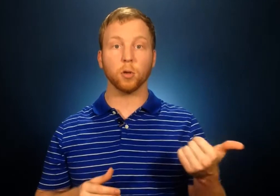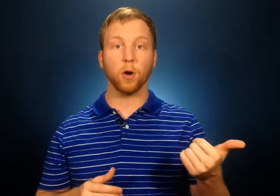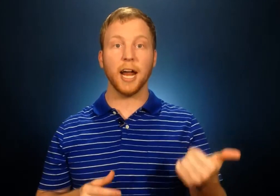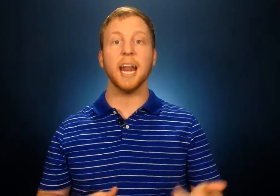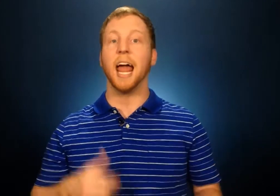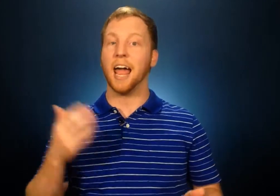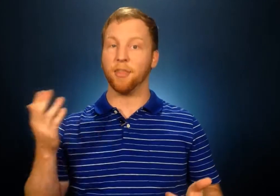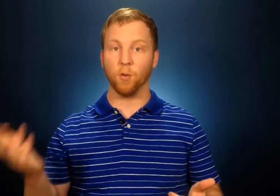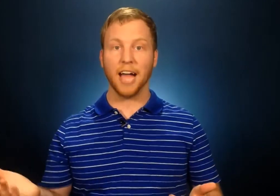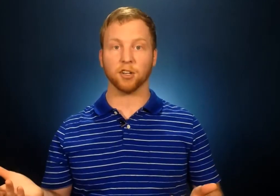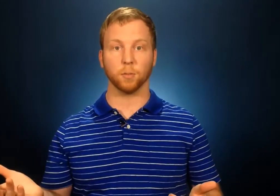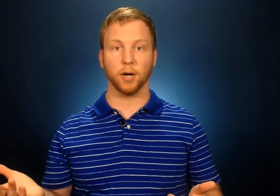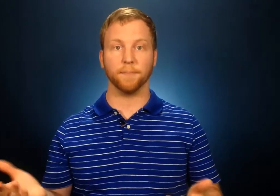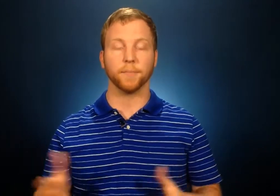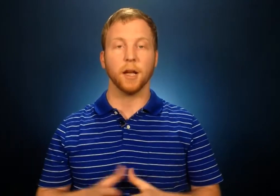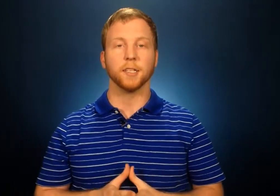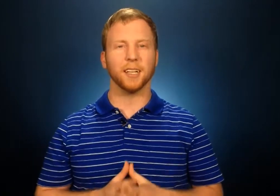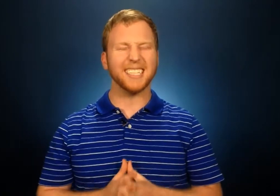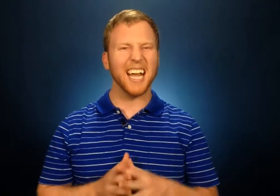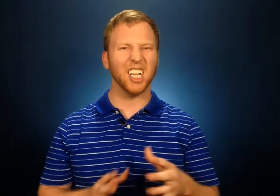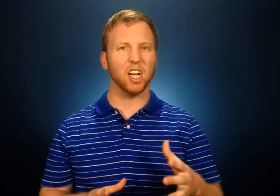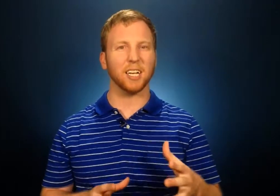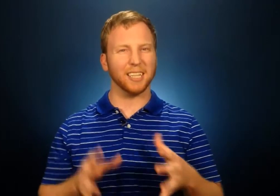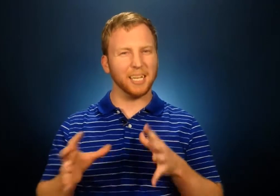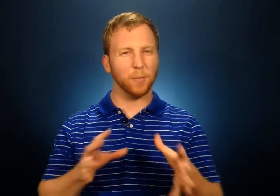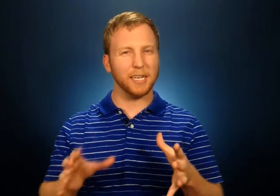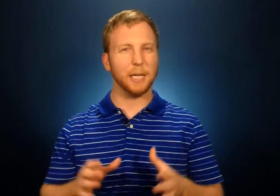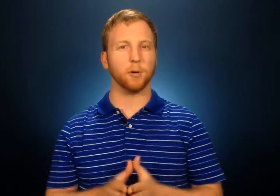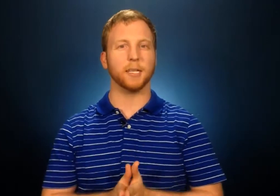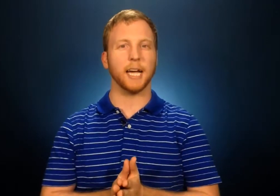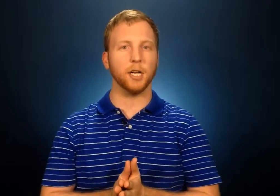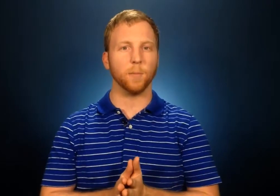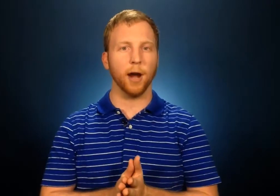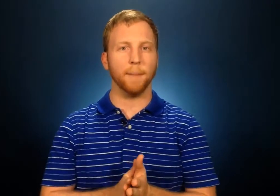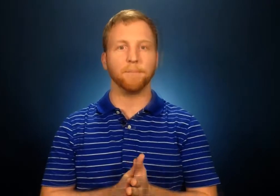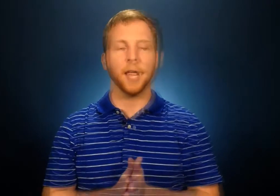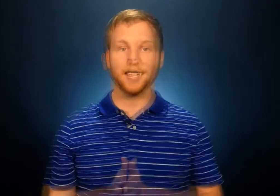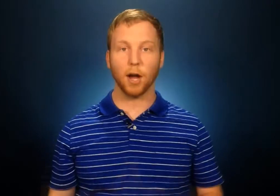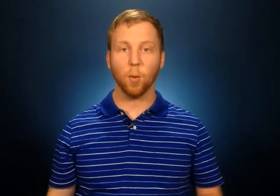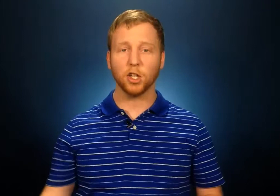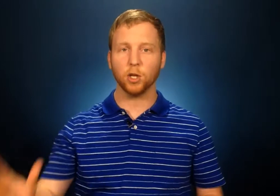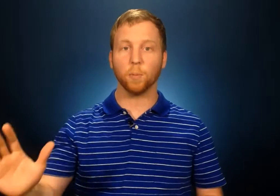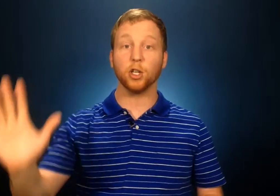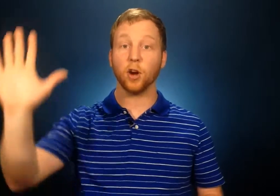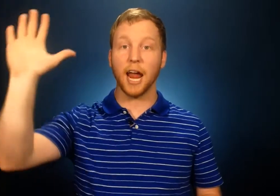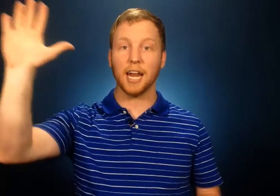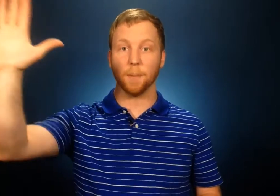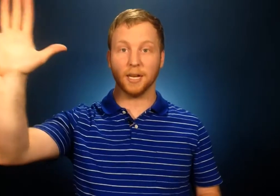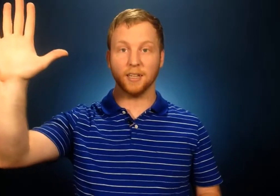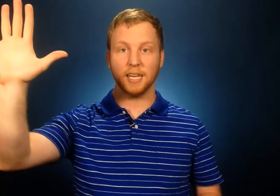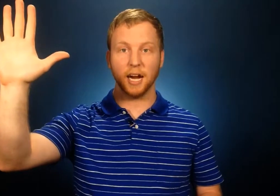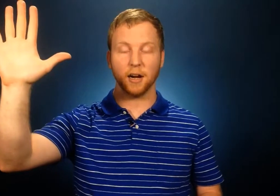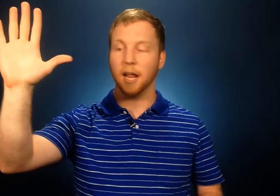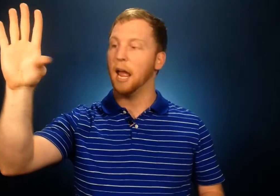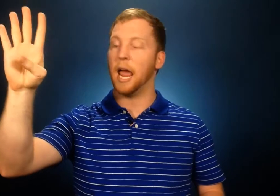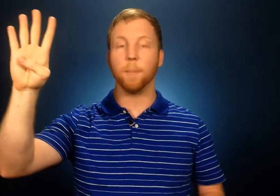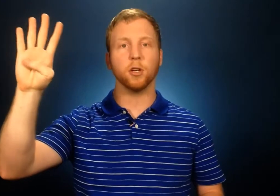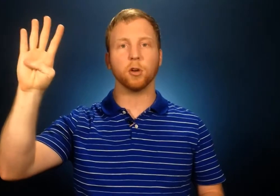brain and the rational brain. So let's take a look a little bit deeper inside your brain. So I want you to put your hand up into the air and put your